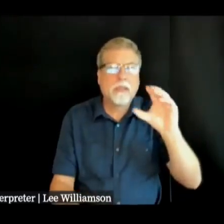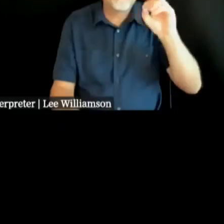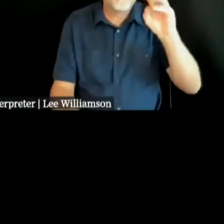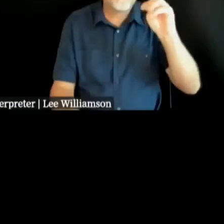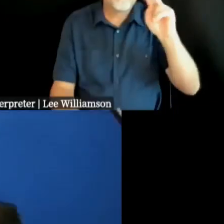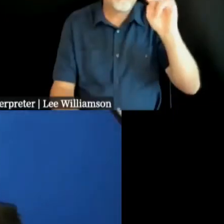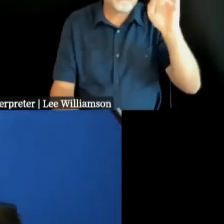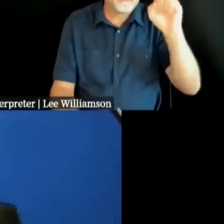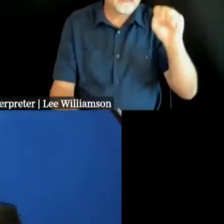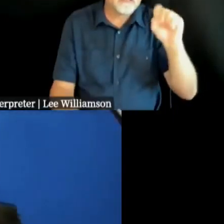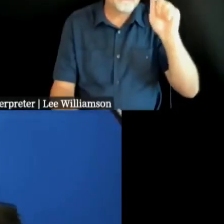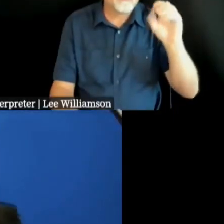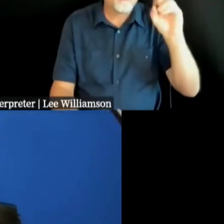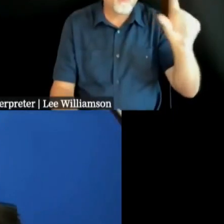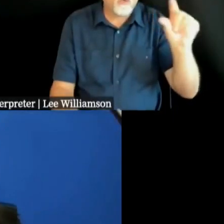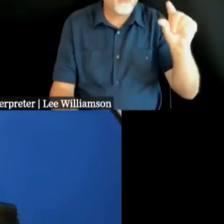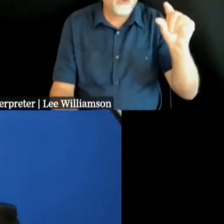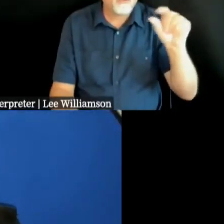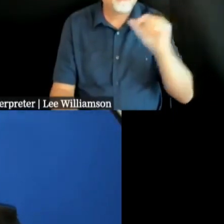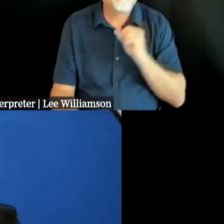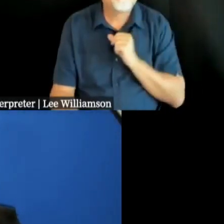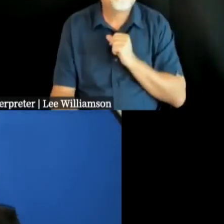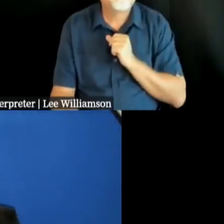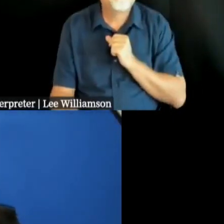WNCCommunities.org